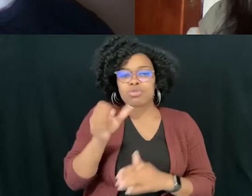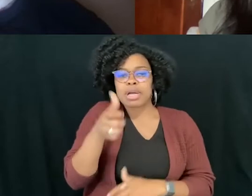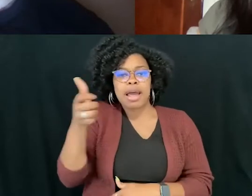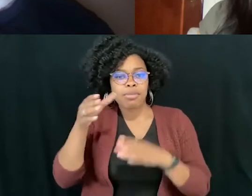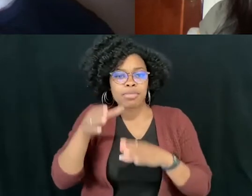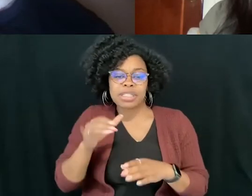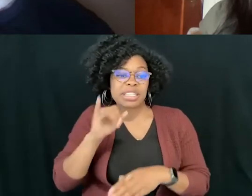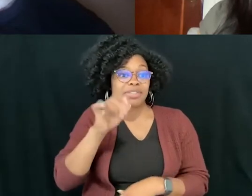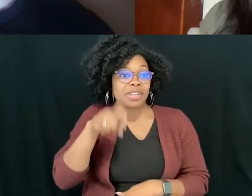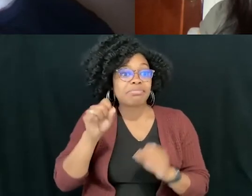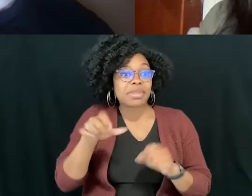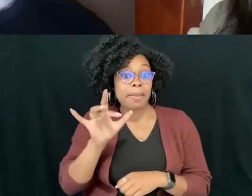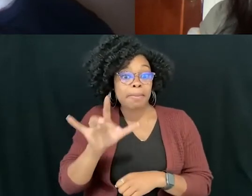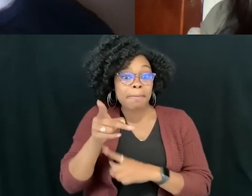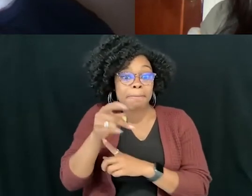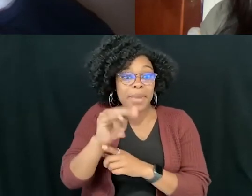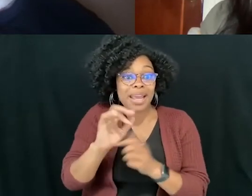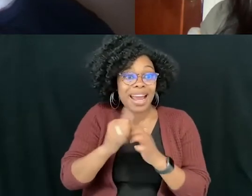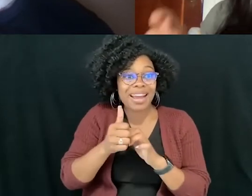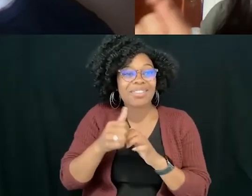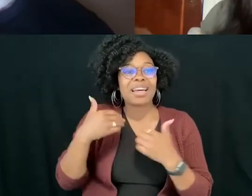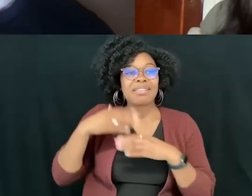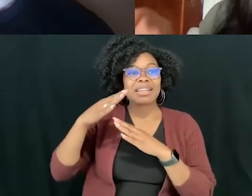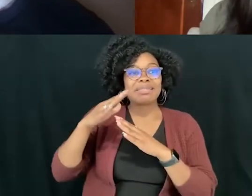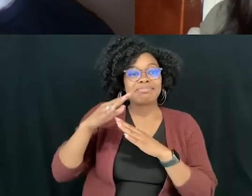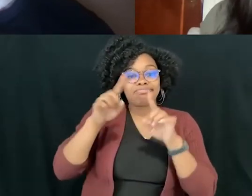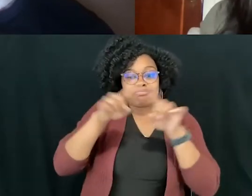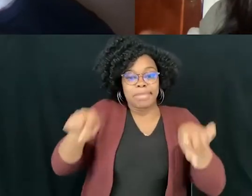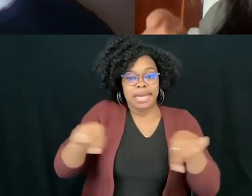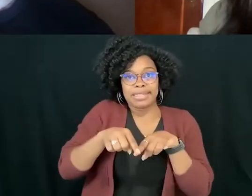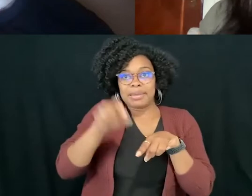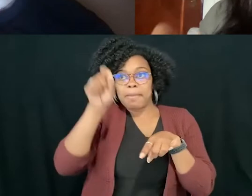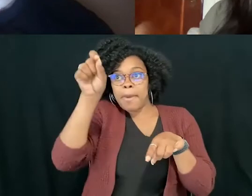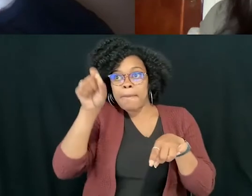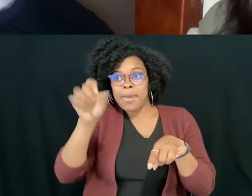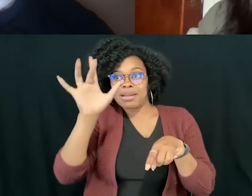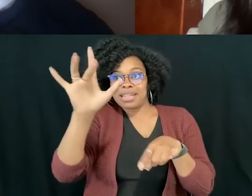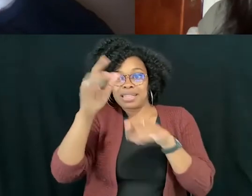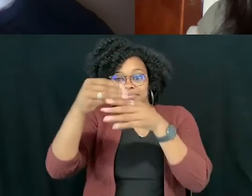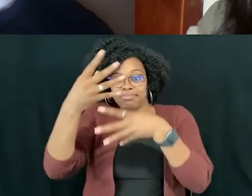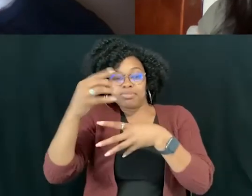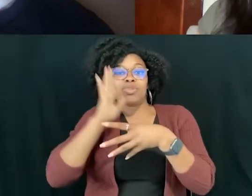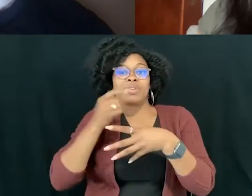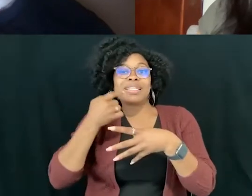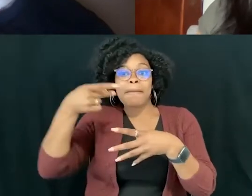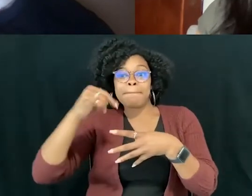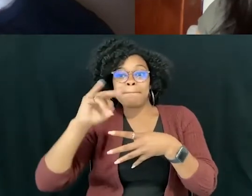by clicking on the three dots in the top right of a participant's window and selecting pin from the dropdown. During